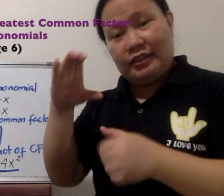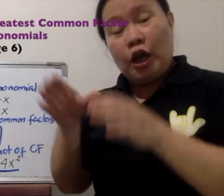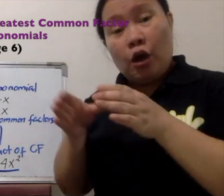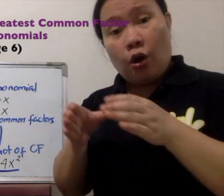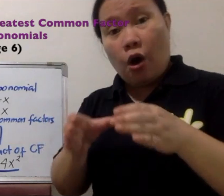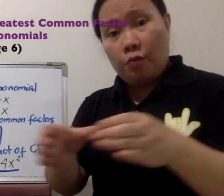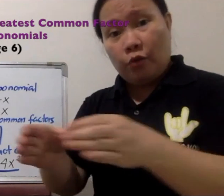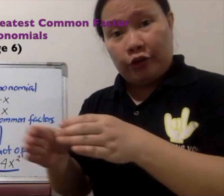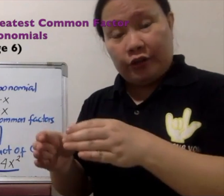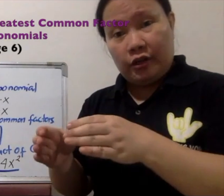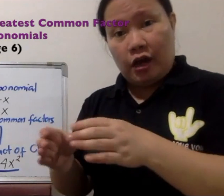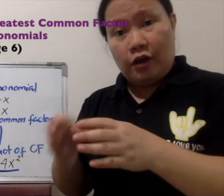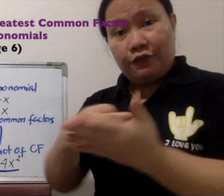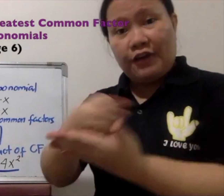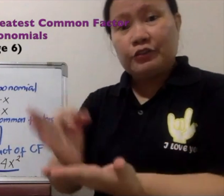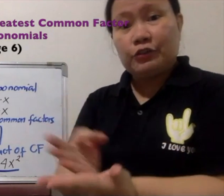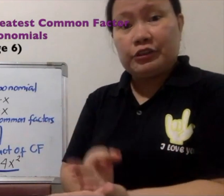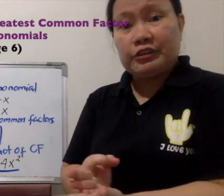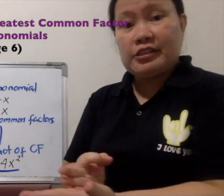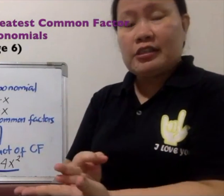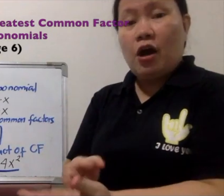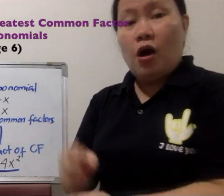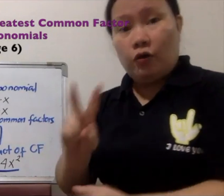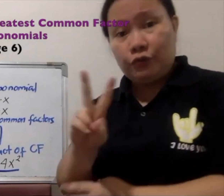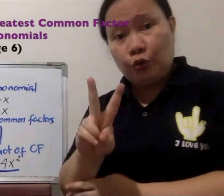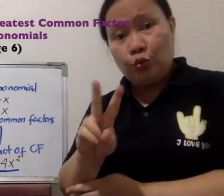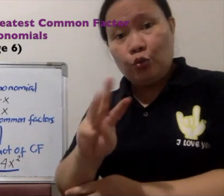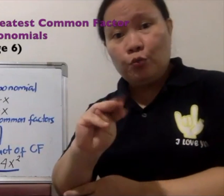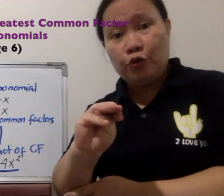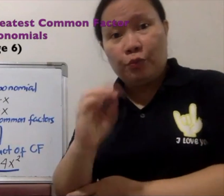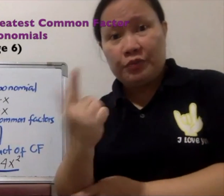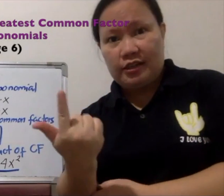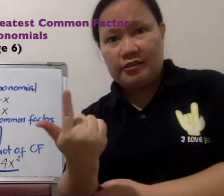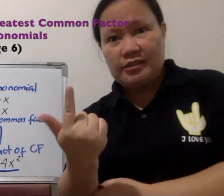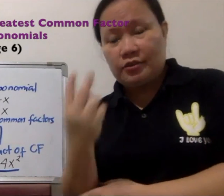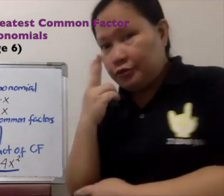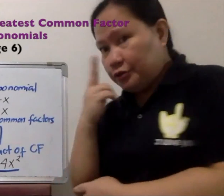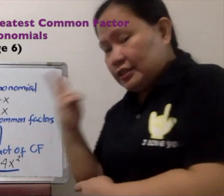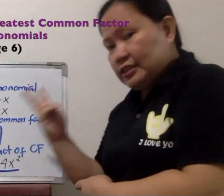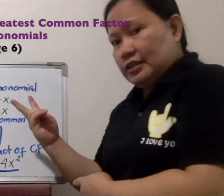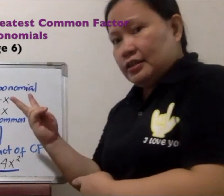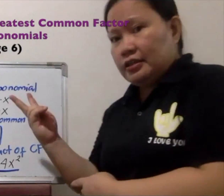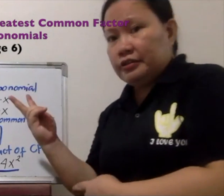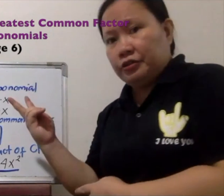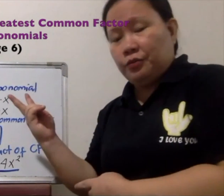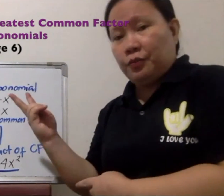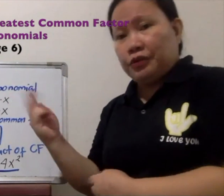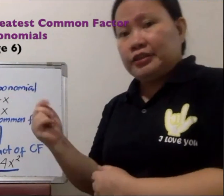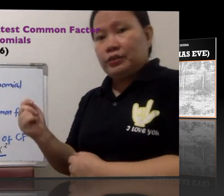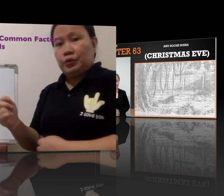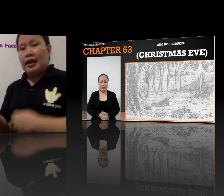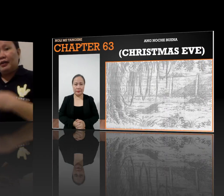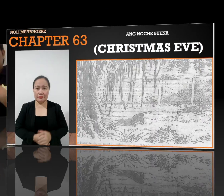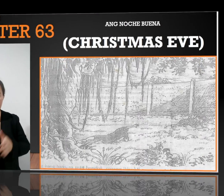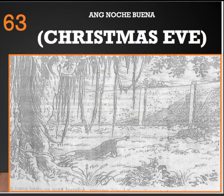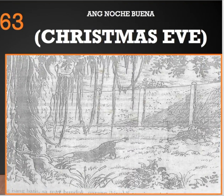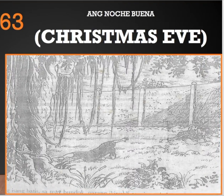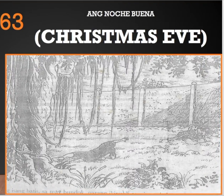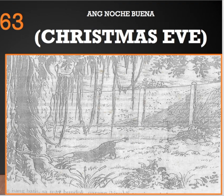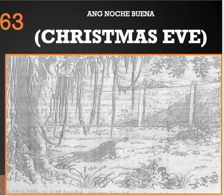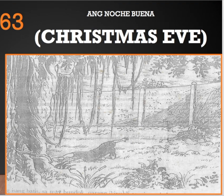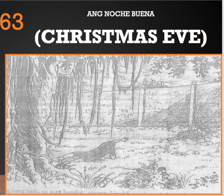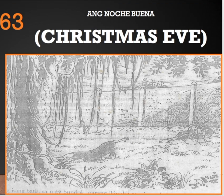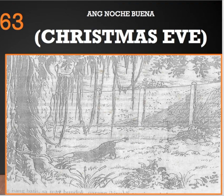the common factors of two monomials. So, you can see here on the board that we have...